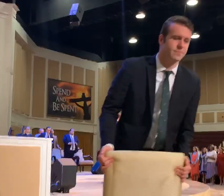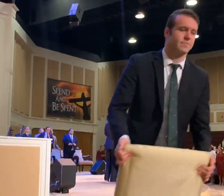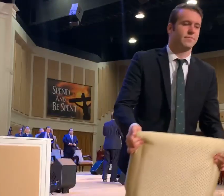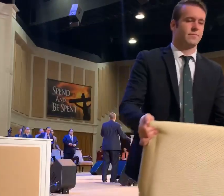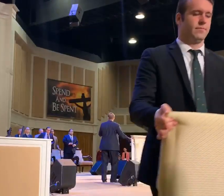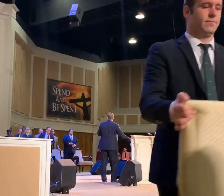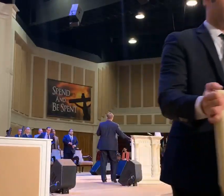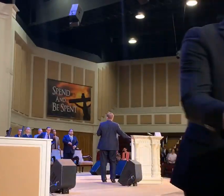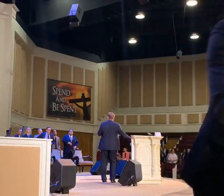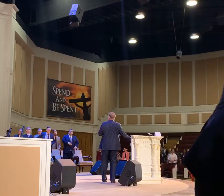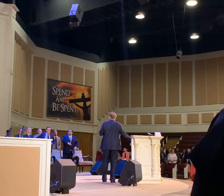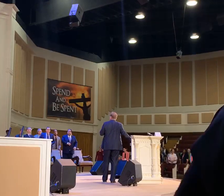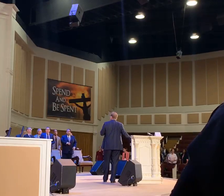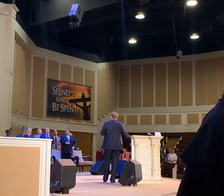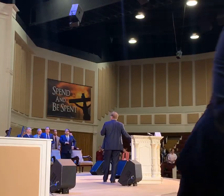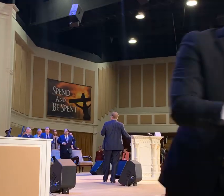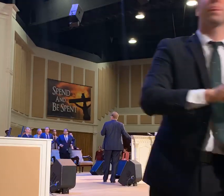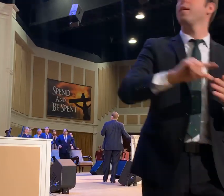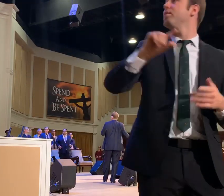Let's put verse 20 up there.